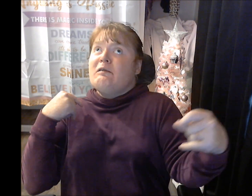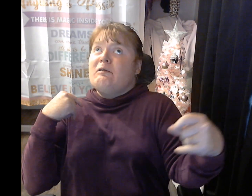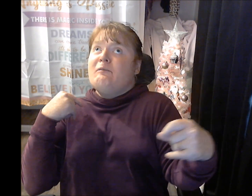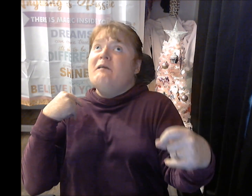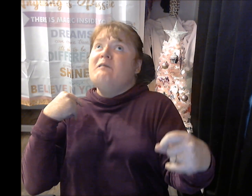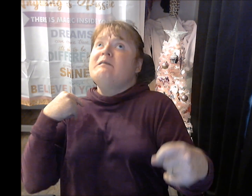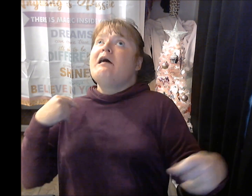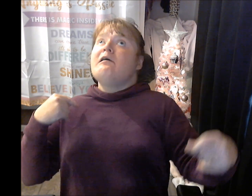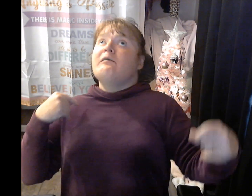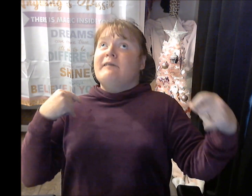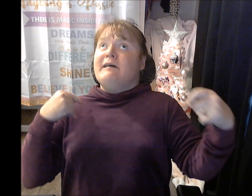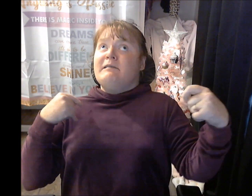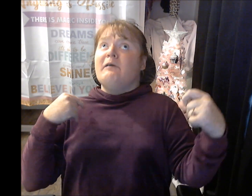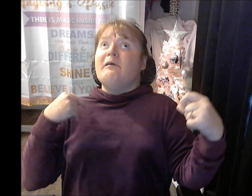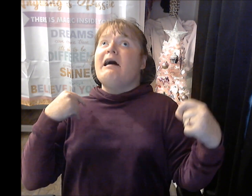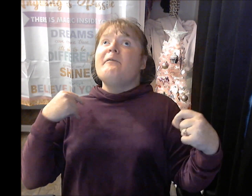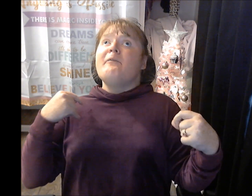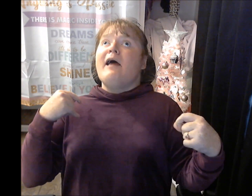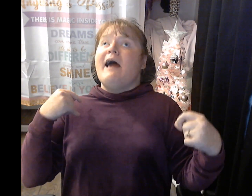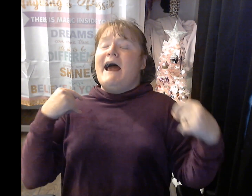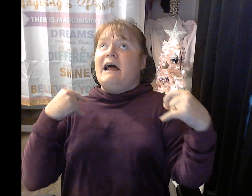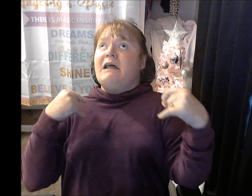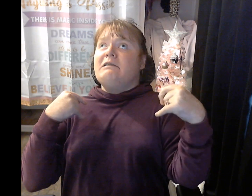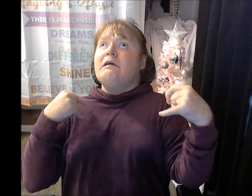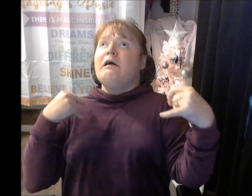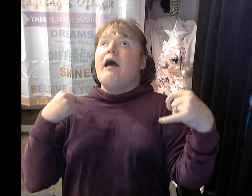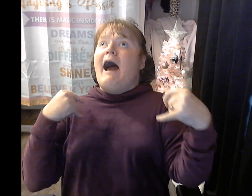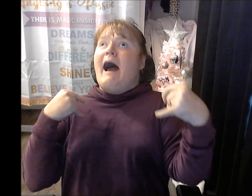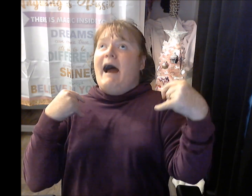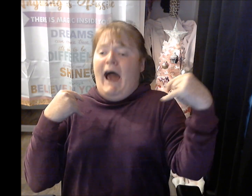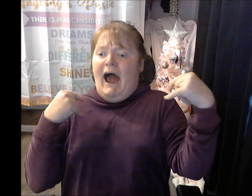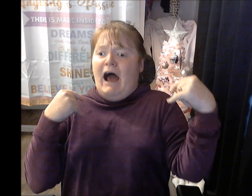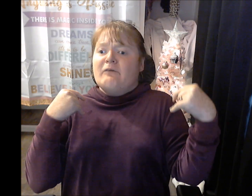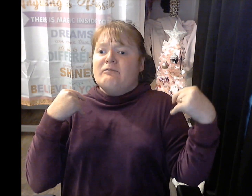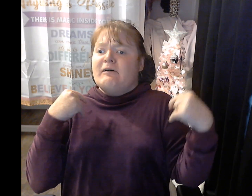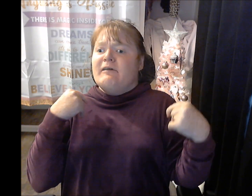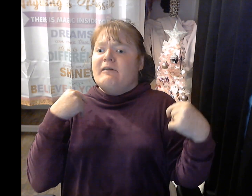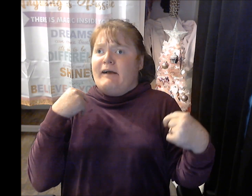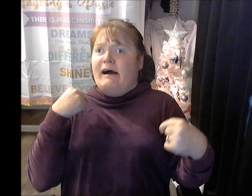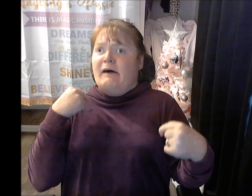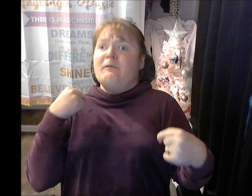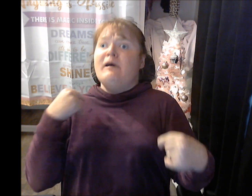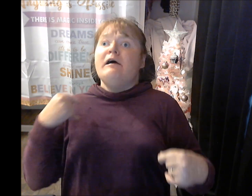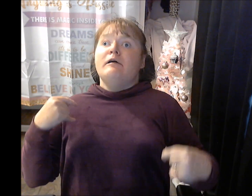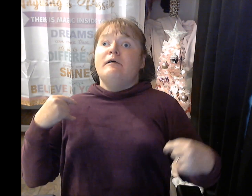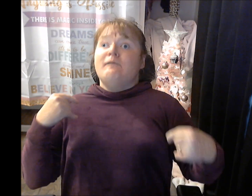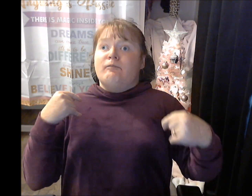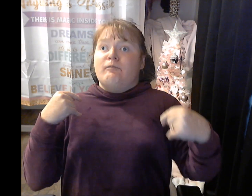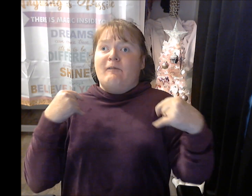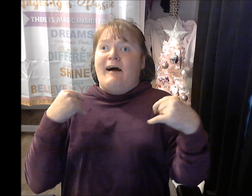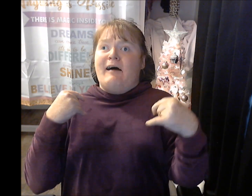vanilla, and a half of a cup flour.